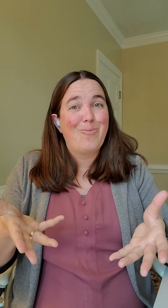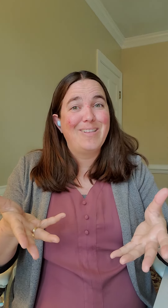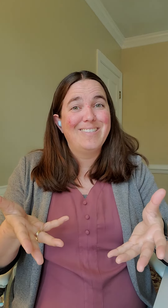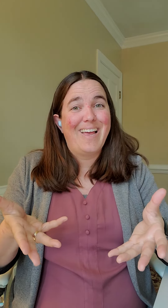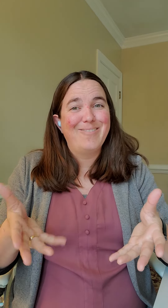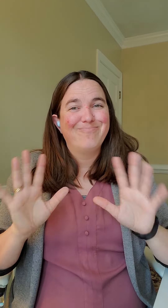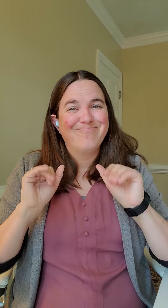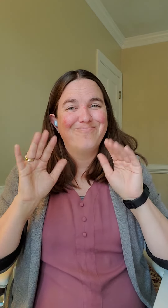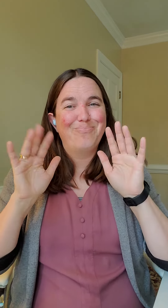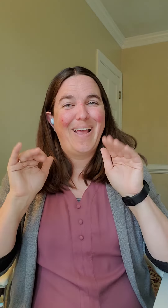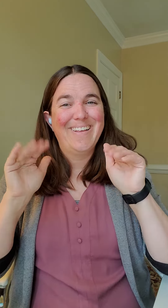Wednesday. Bye.